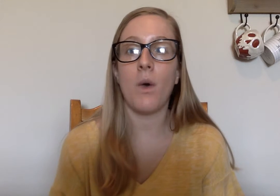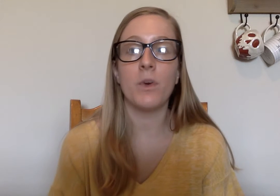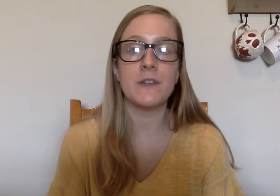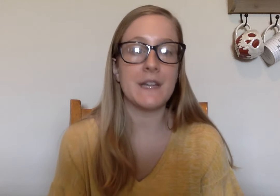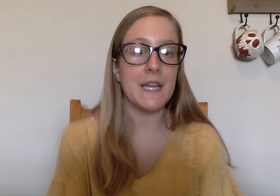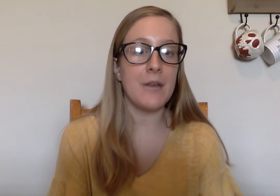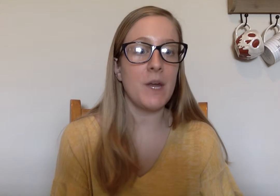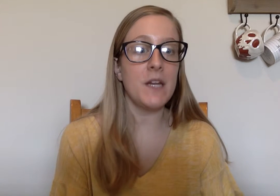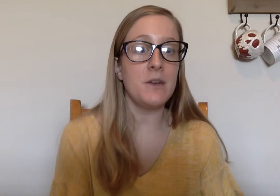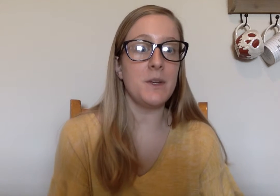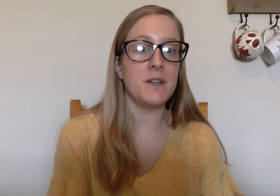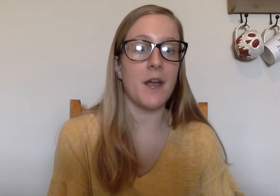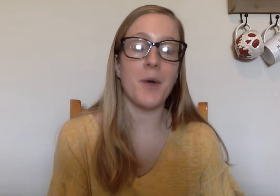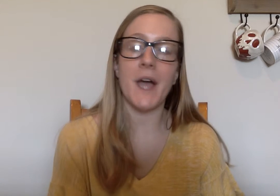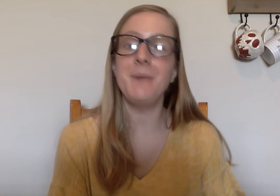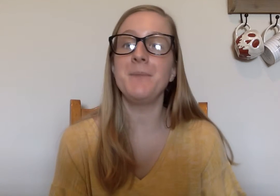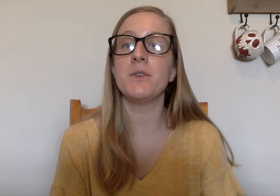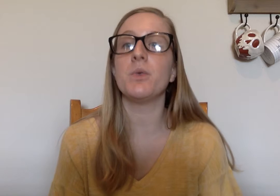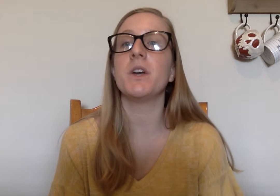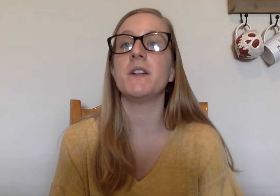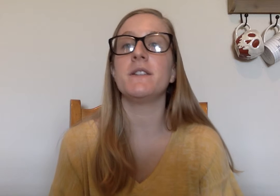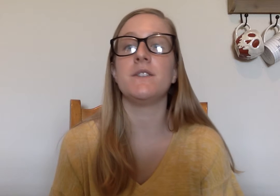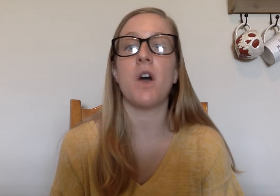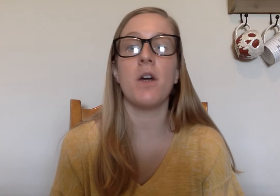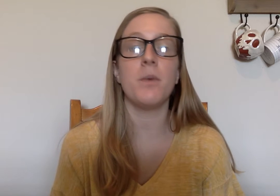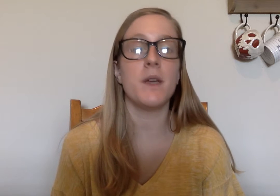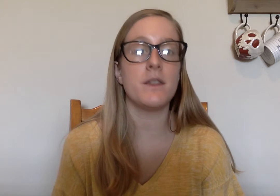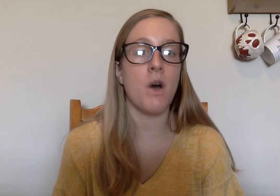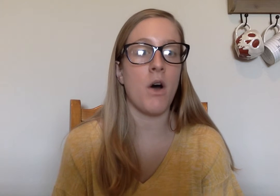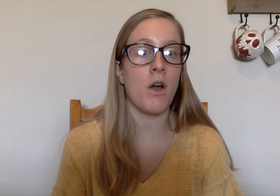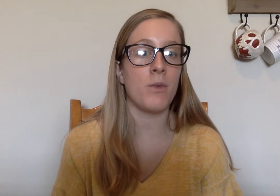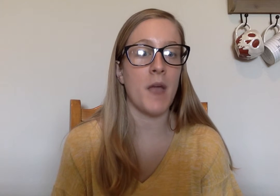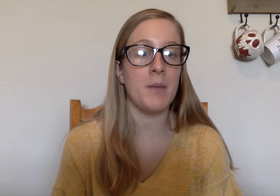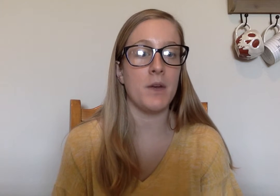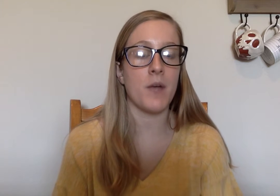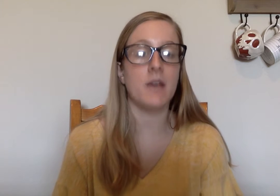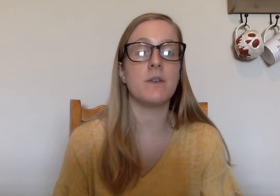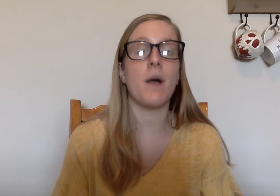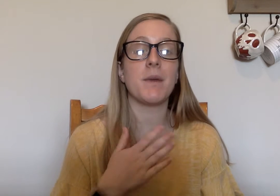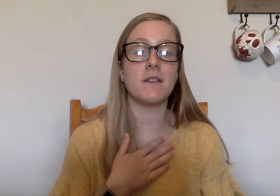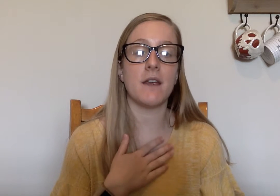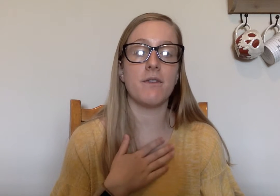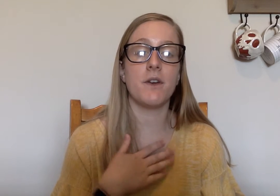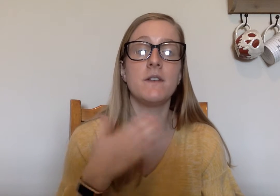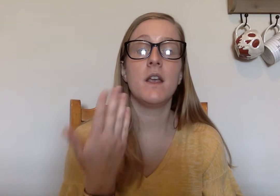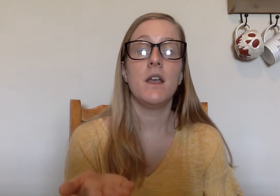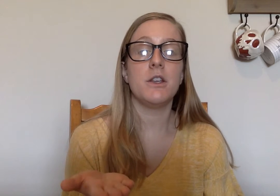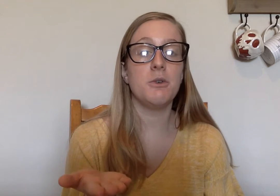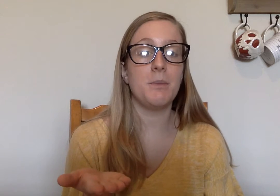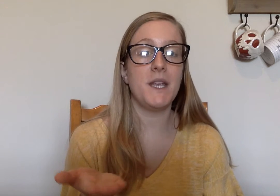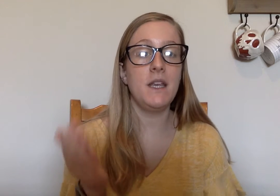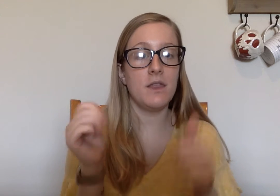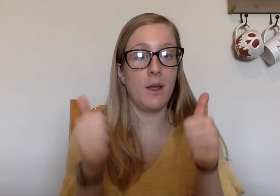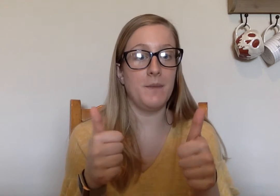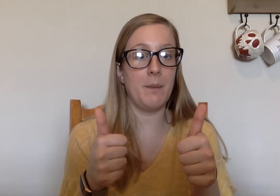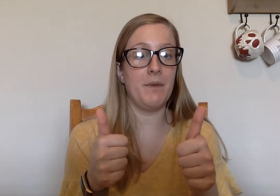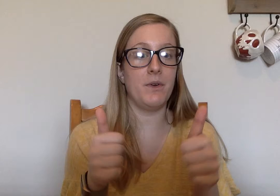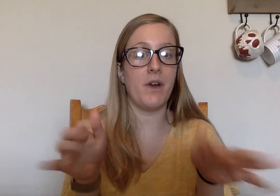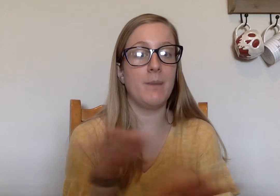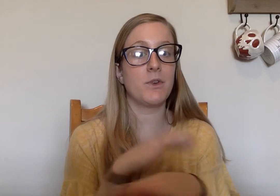we're just going to get right into it today, okay? So we're going to start with our rhyming, okay? So I'm going to say it first. You repeat. Thumbs up if it rhymes.